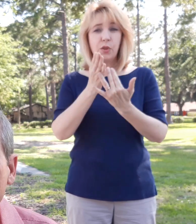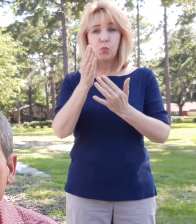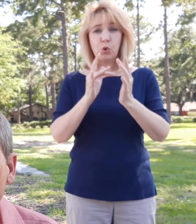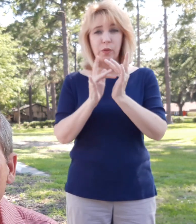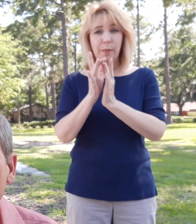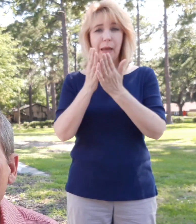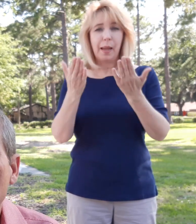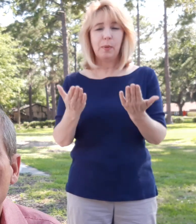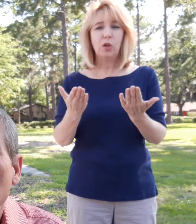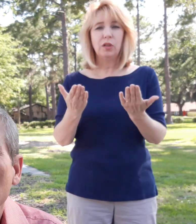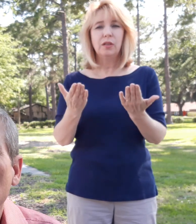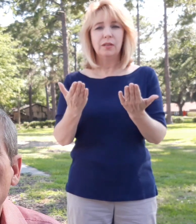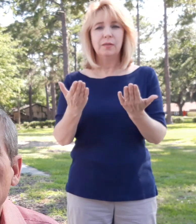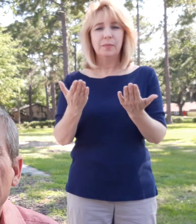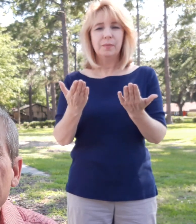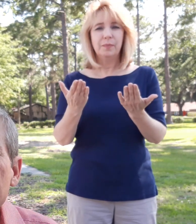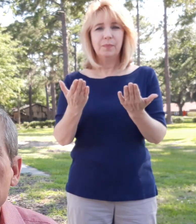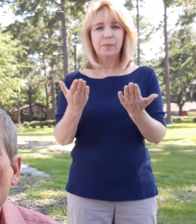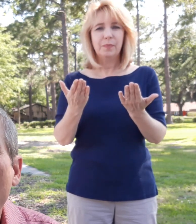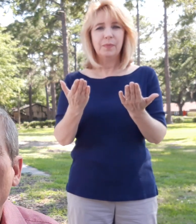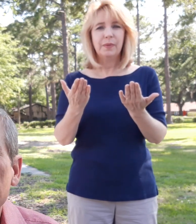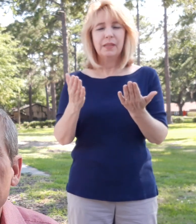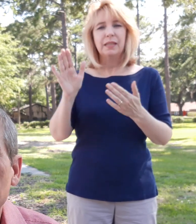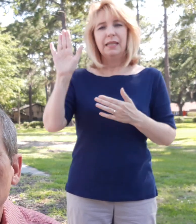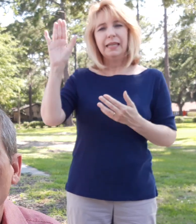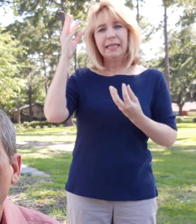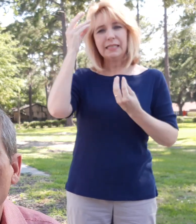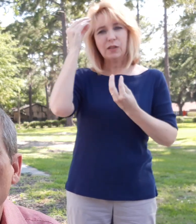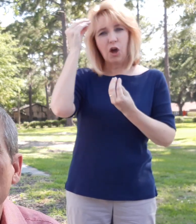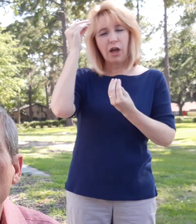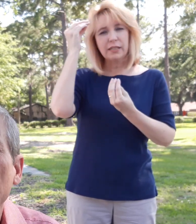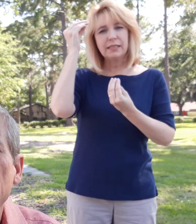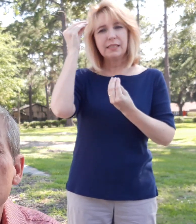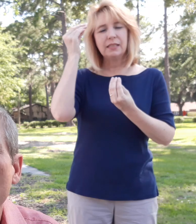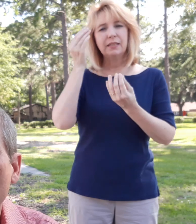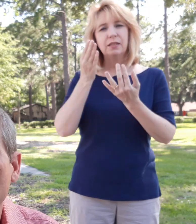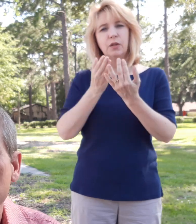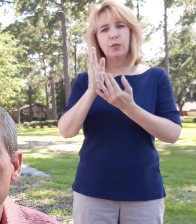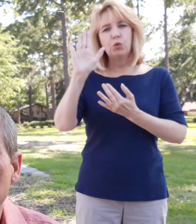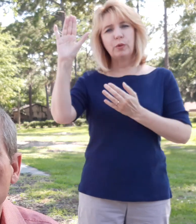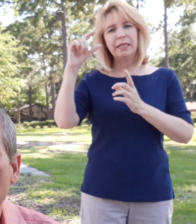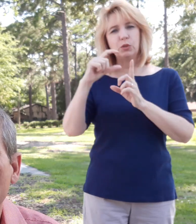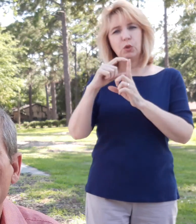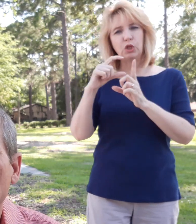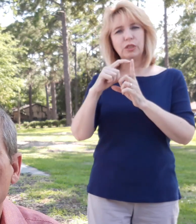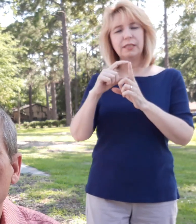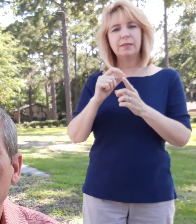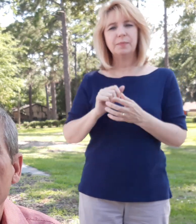Bible His thoughts through His words.